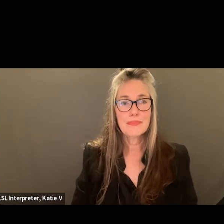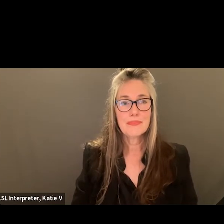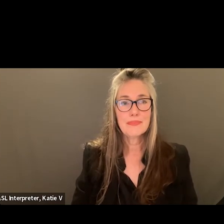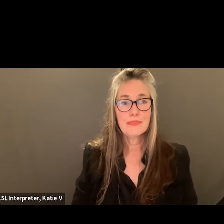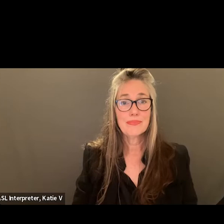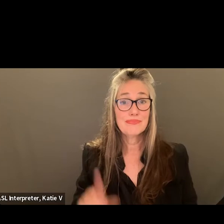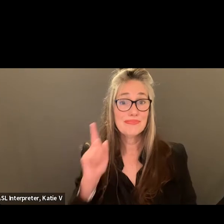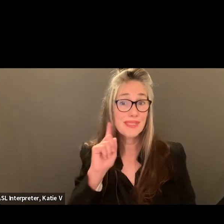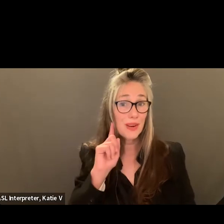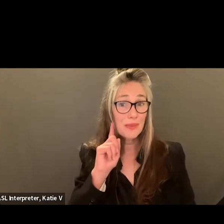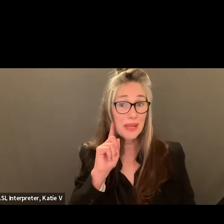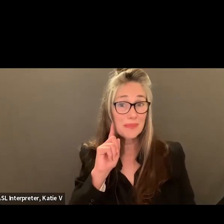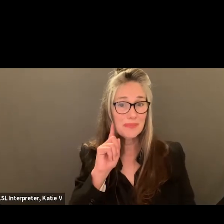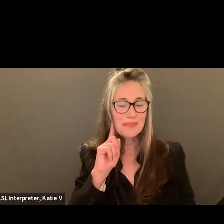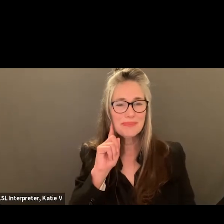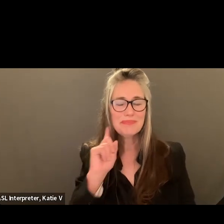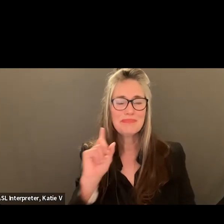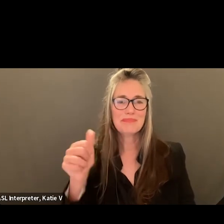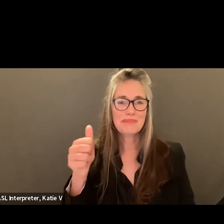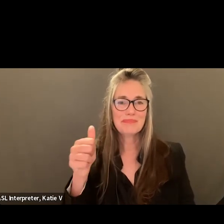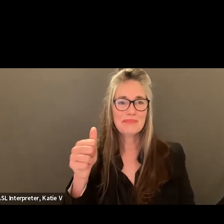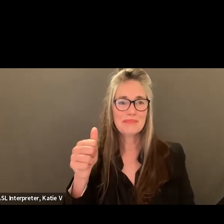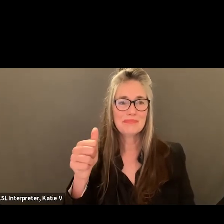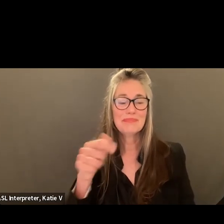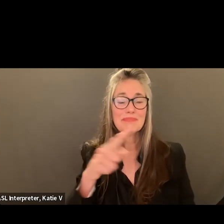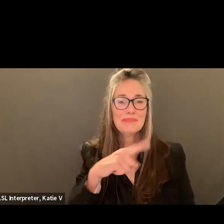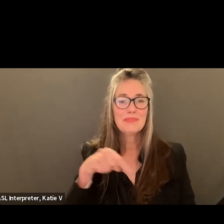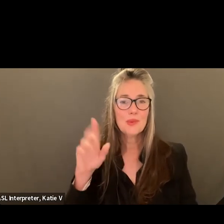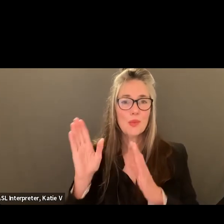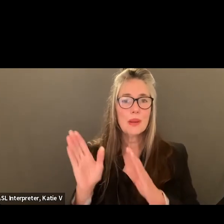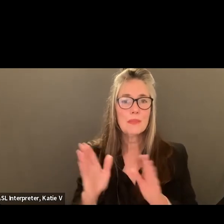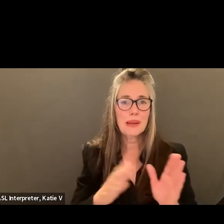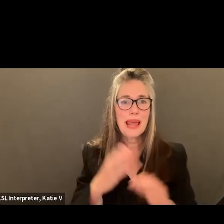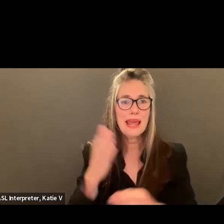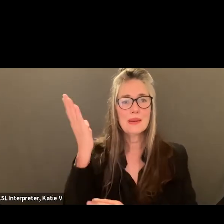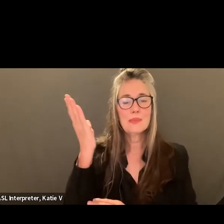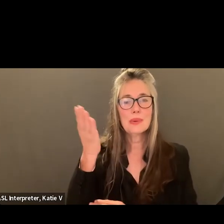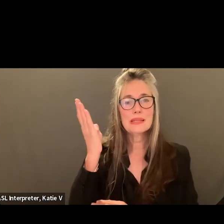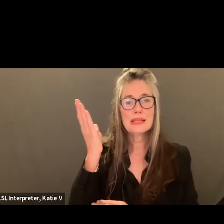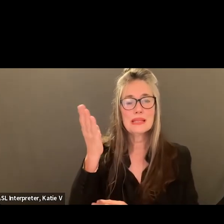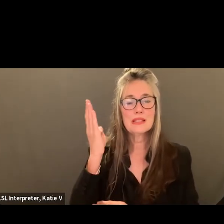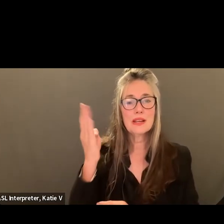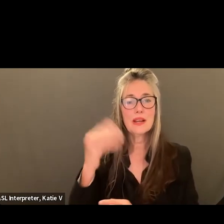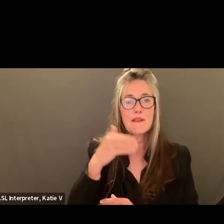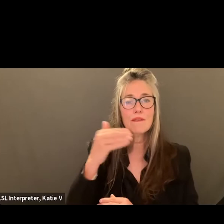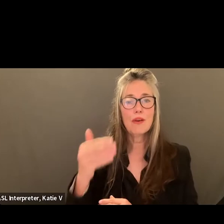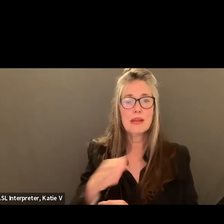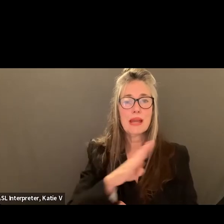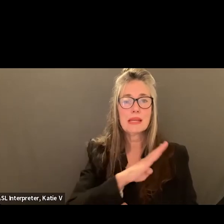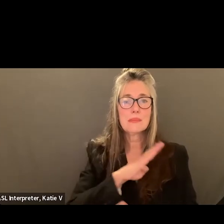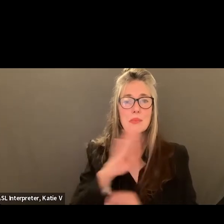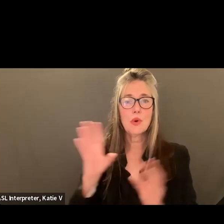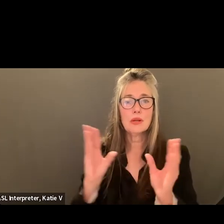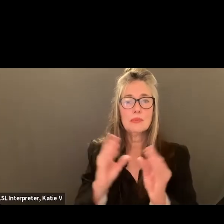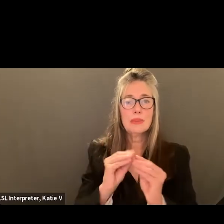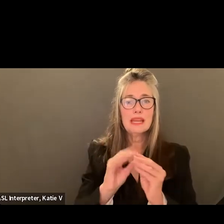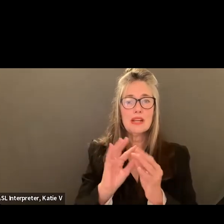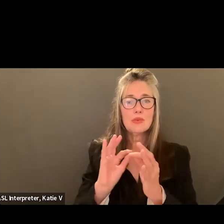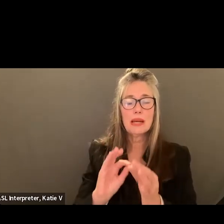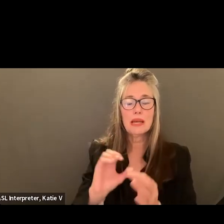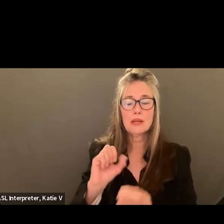Can you hear me now? There we go. So we are planning on doing a presentation for the next board meeting on the showcase.